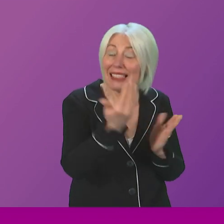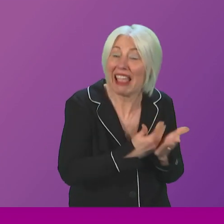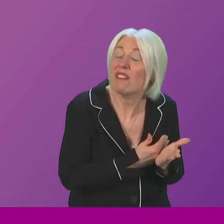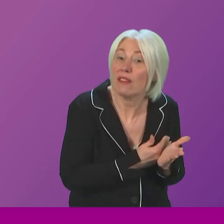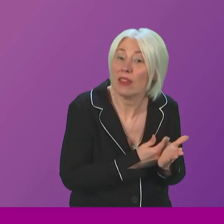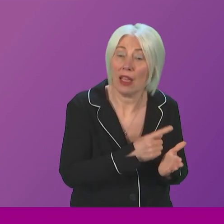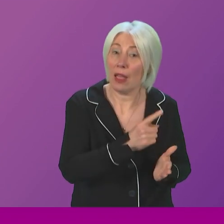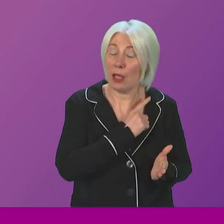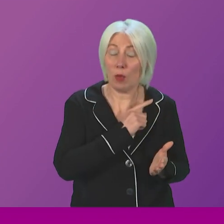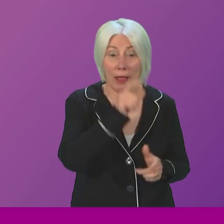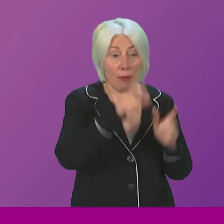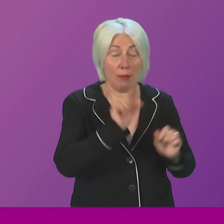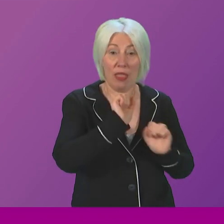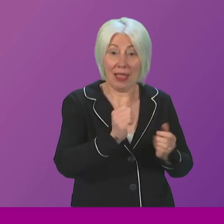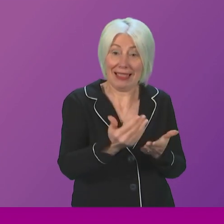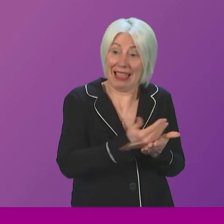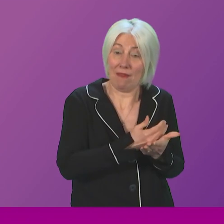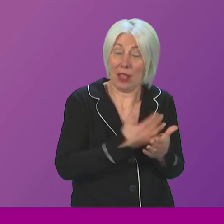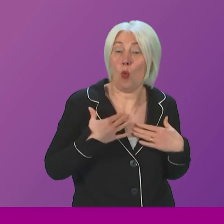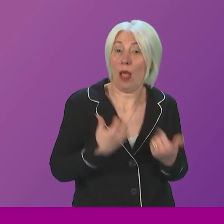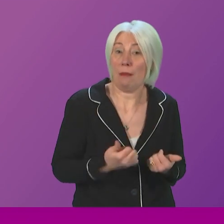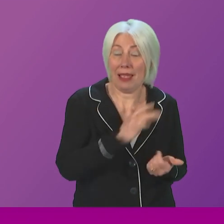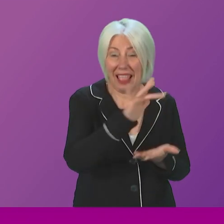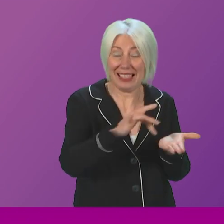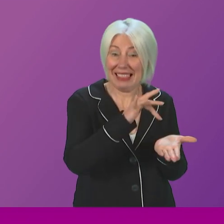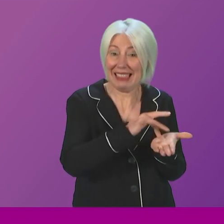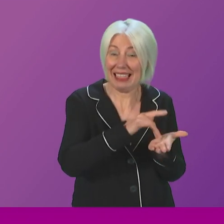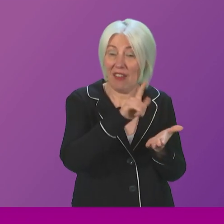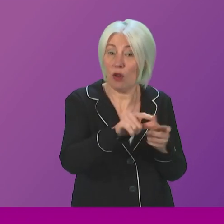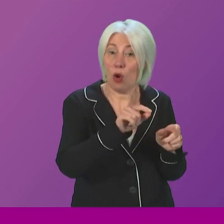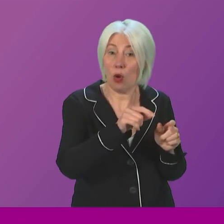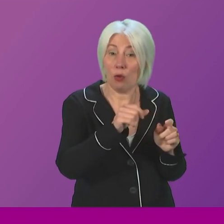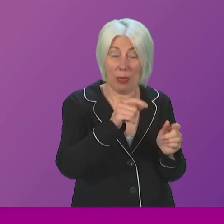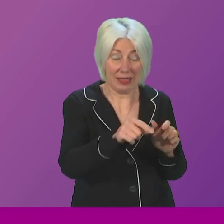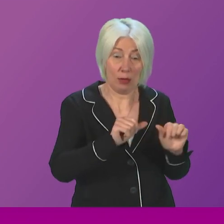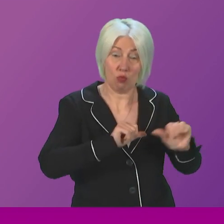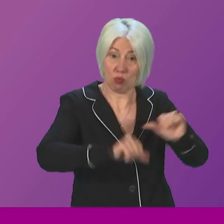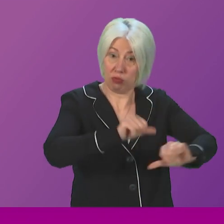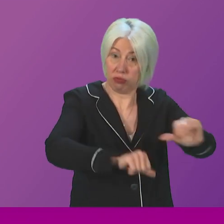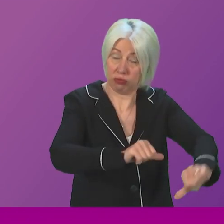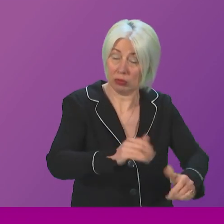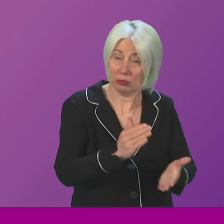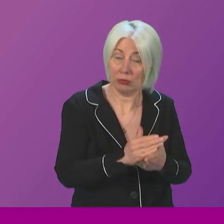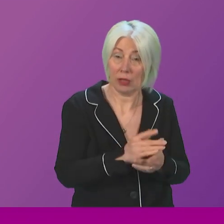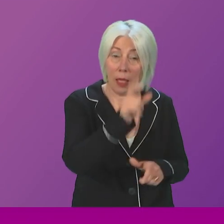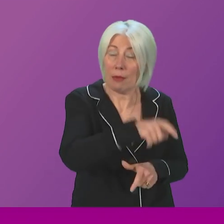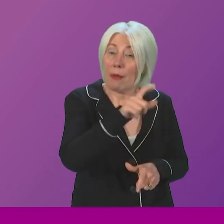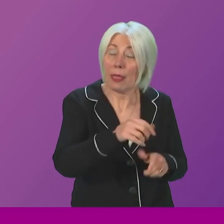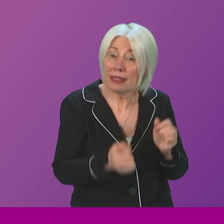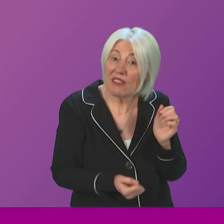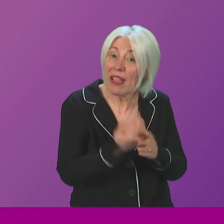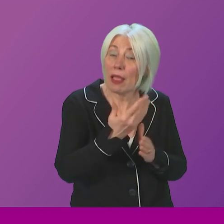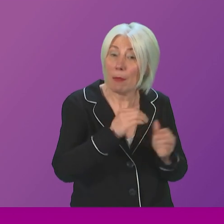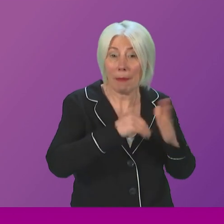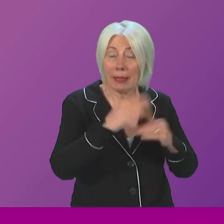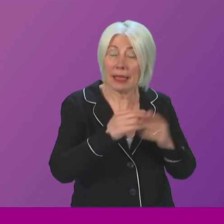safety and well-being of residents at the very heart of the cladding remediation programme. Developers must also do